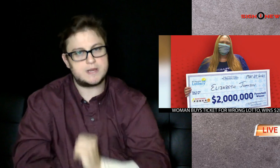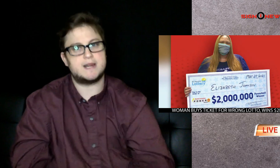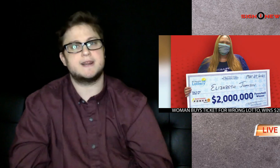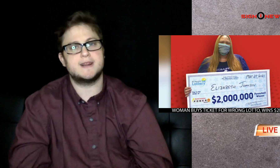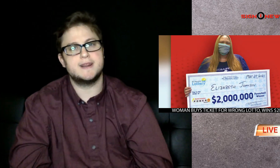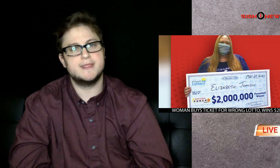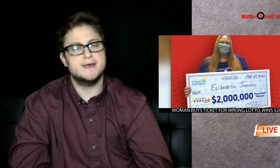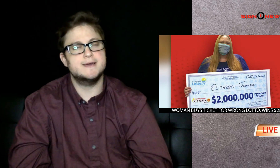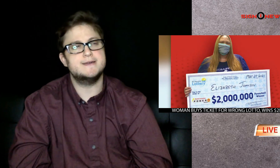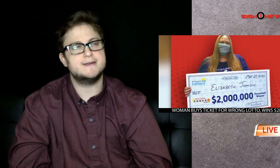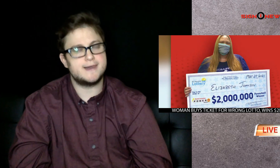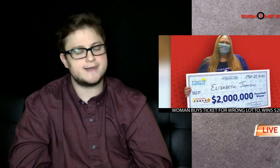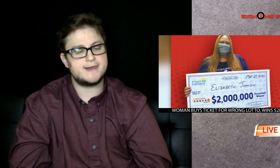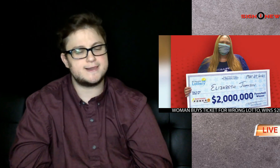Another lottery winner.